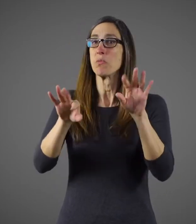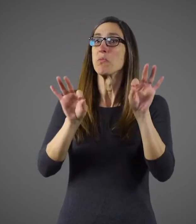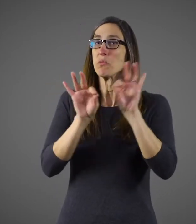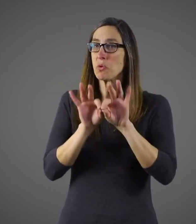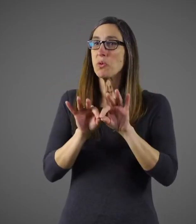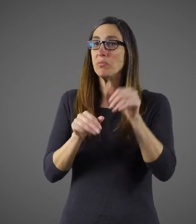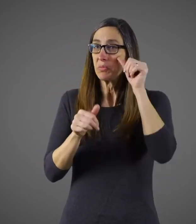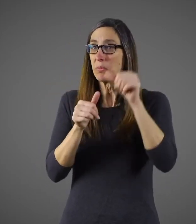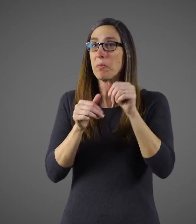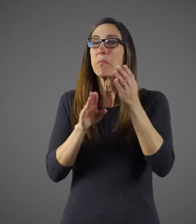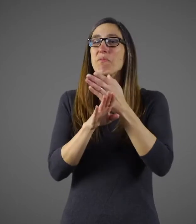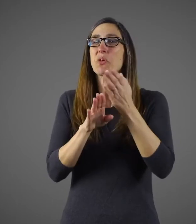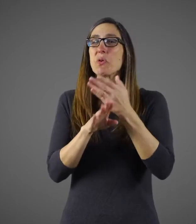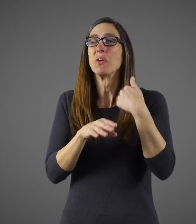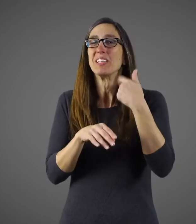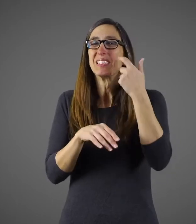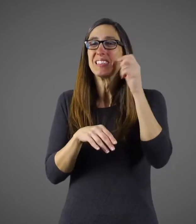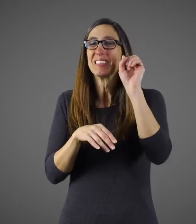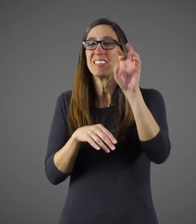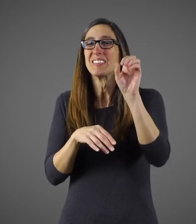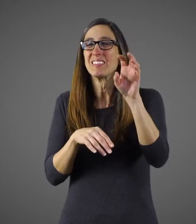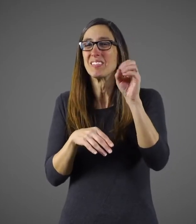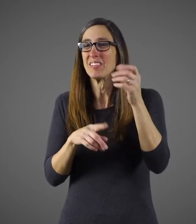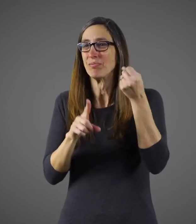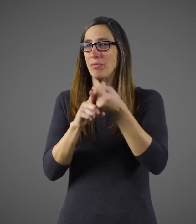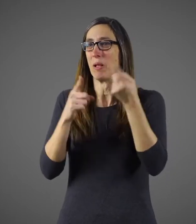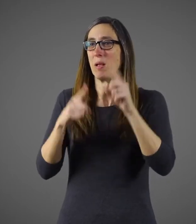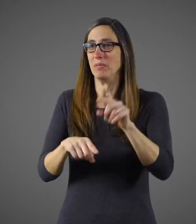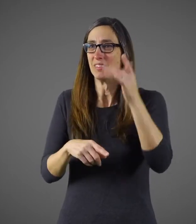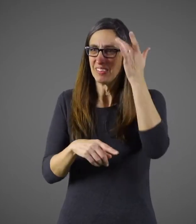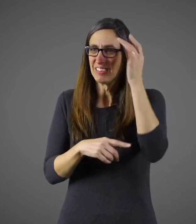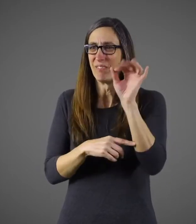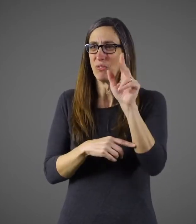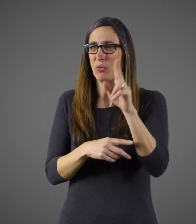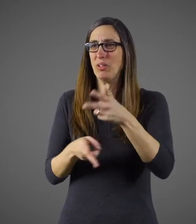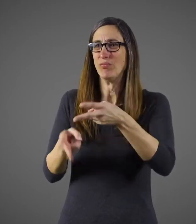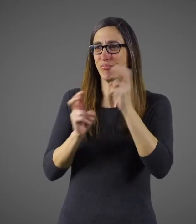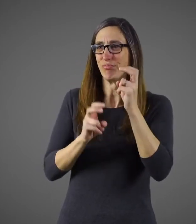Remember, I mentioned that the few days after you actually got sick with symptoms from the flu. You'll be tested.